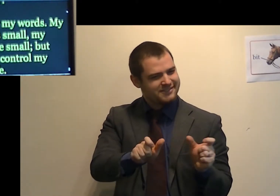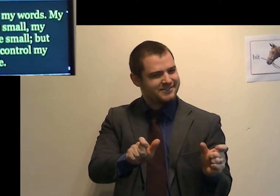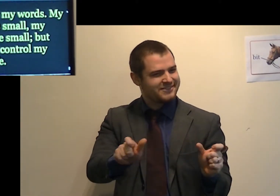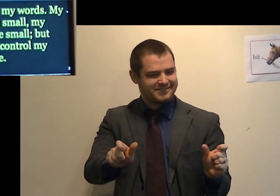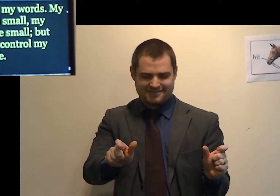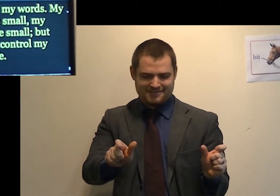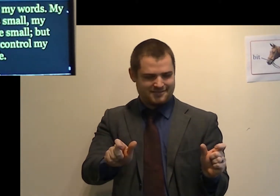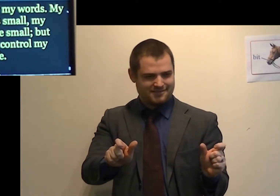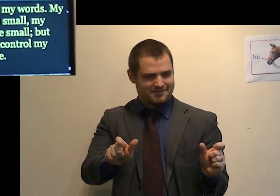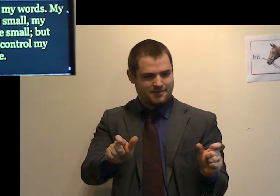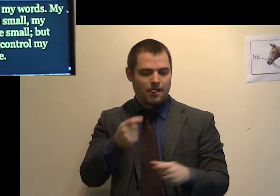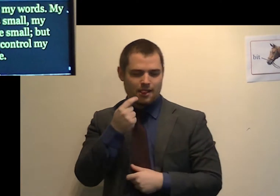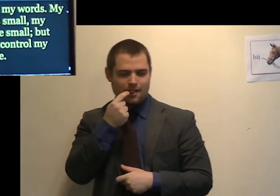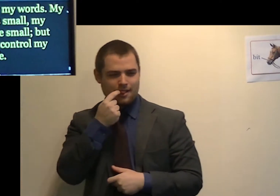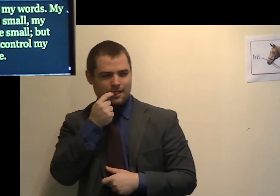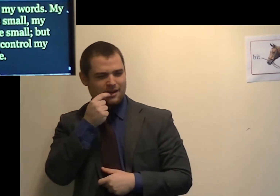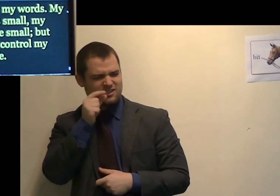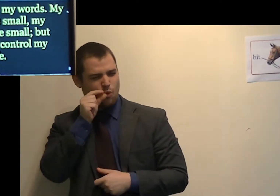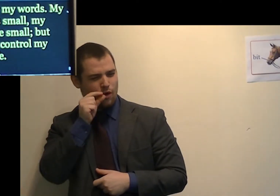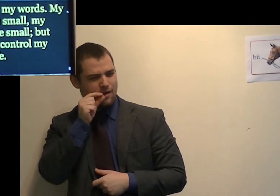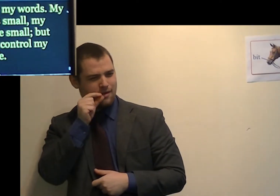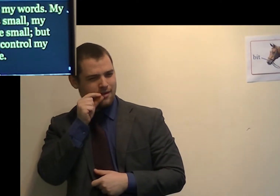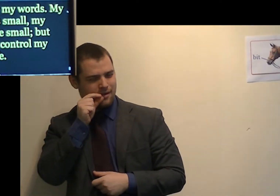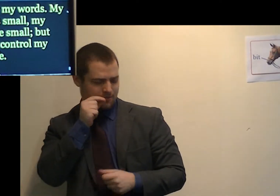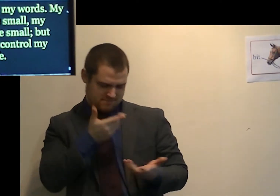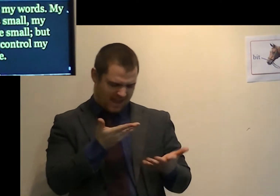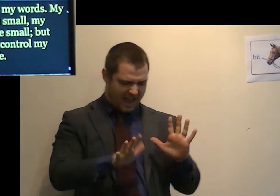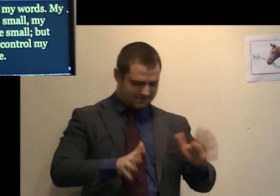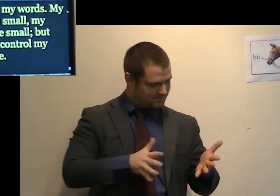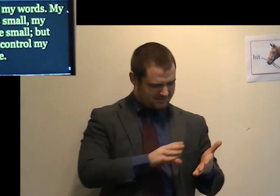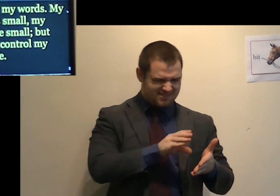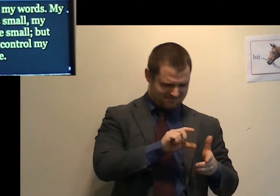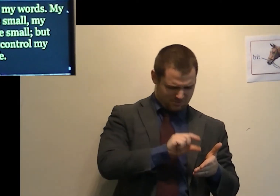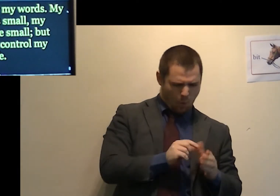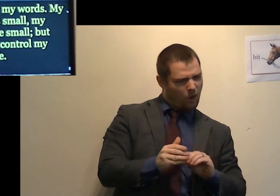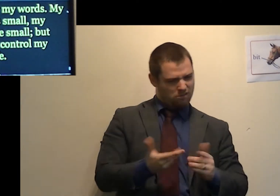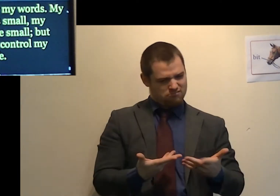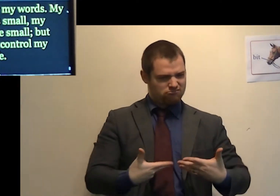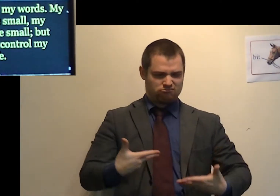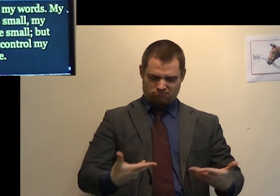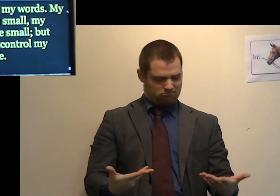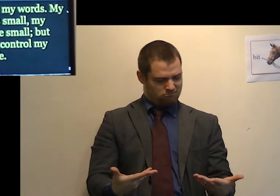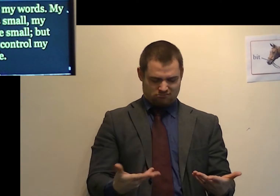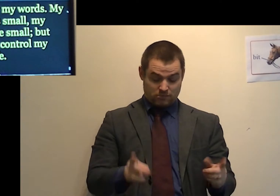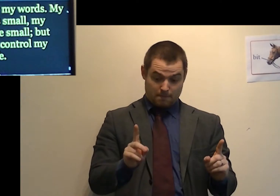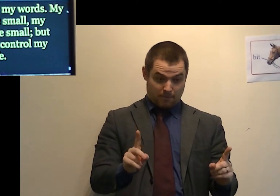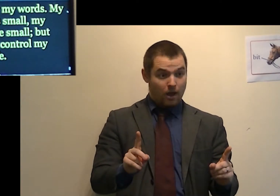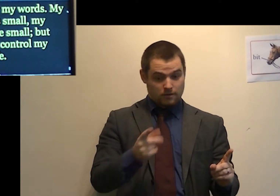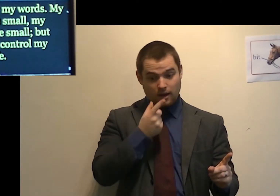but I can control it with a small bit. But they can control